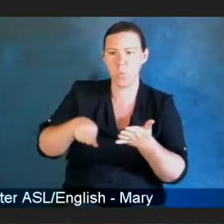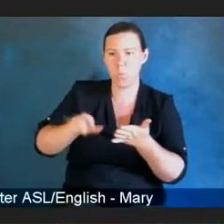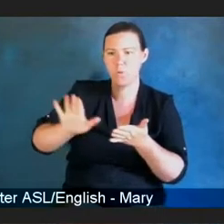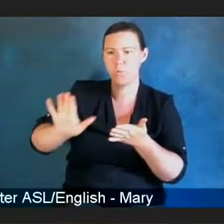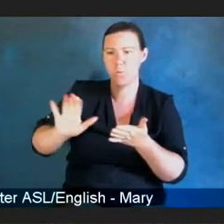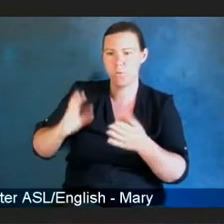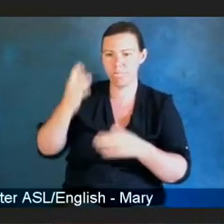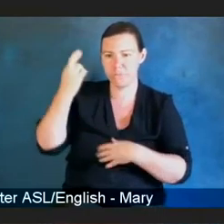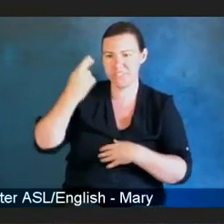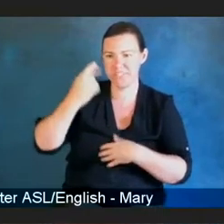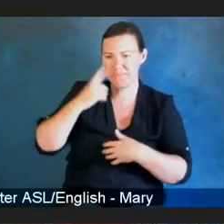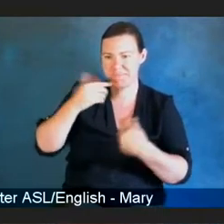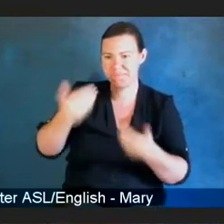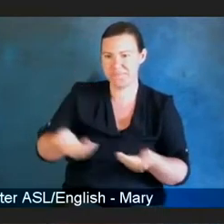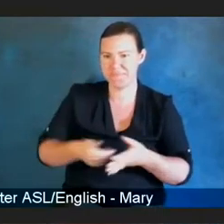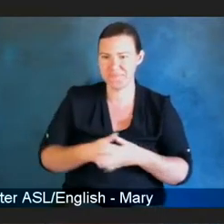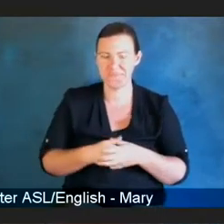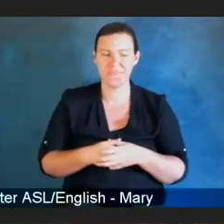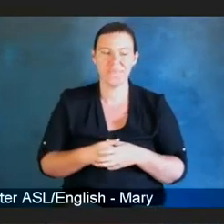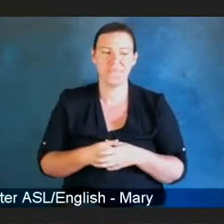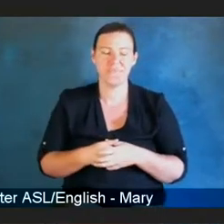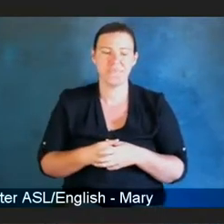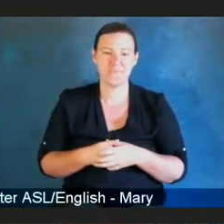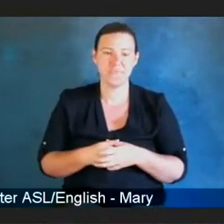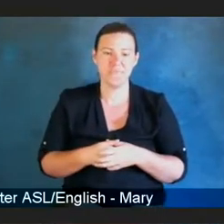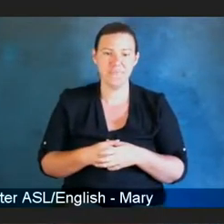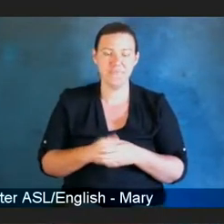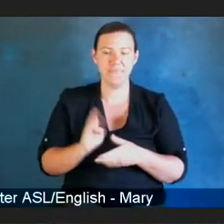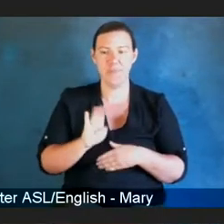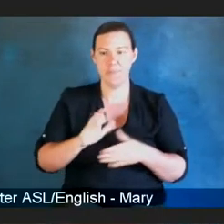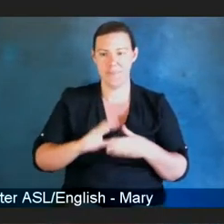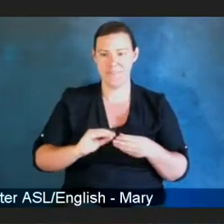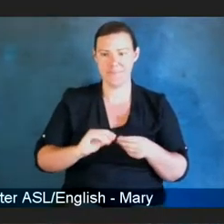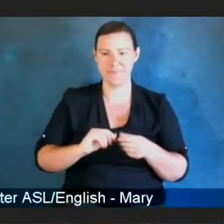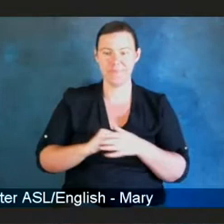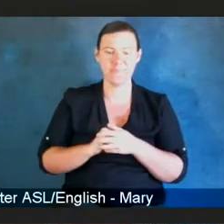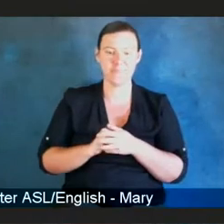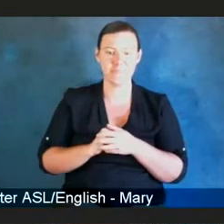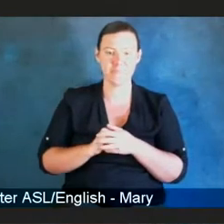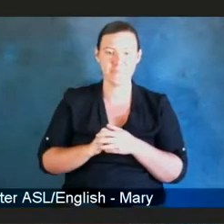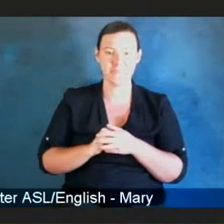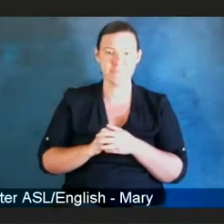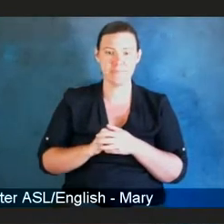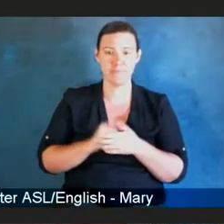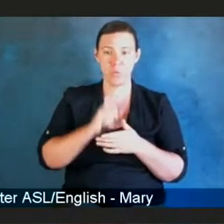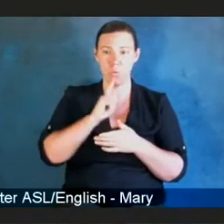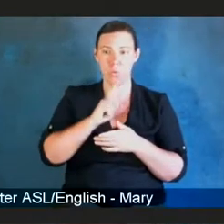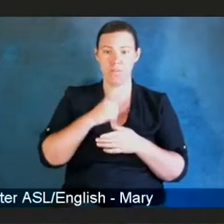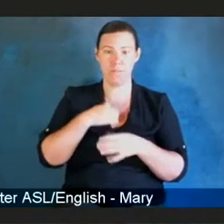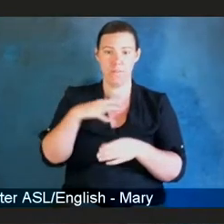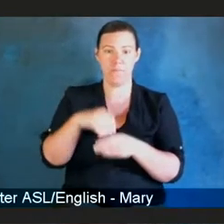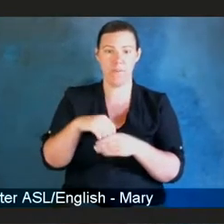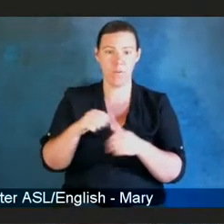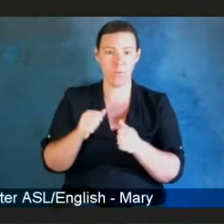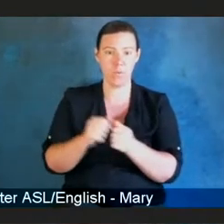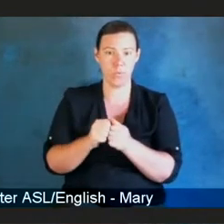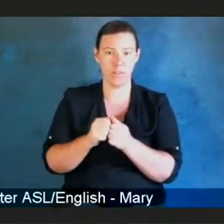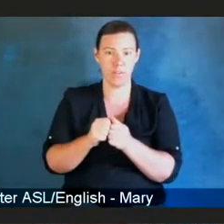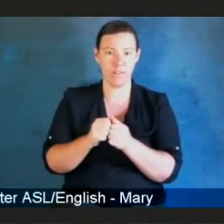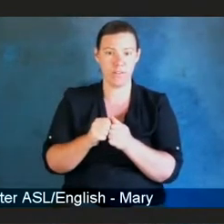Well, it was really my involvement with Defeat HIV that really